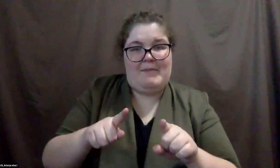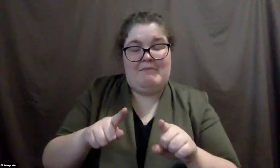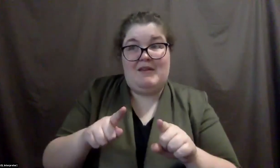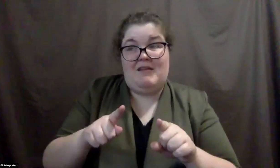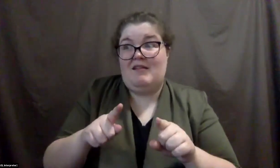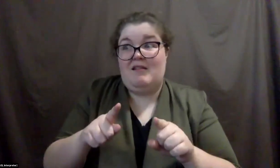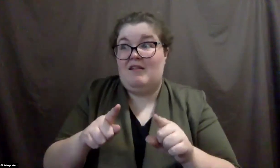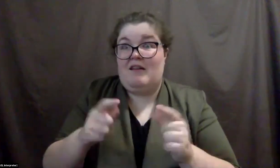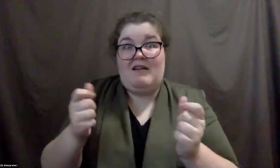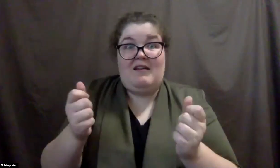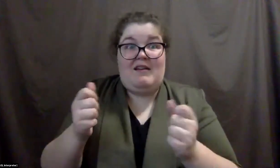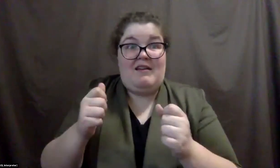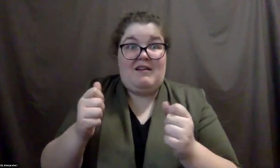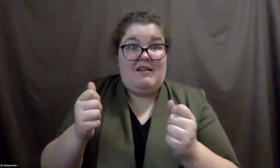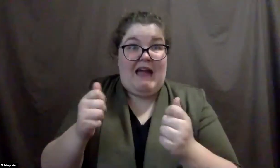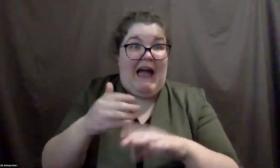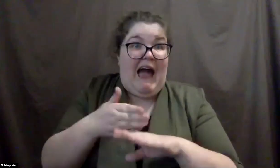all is said and done.